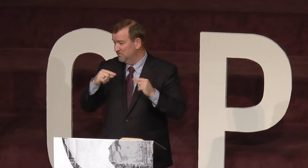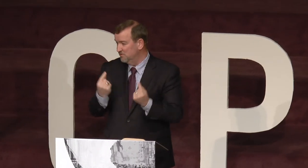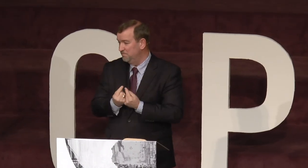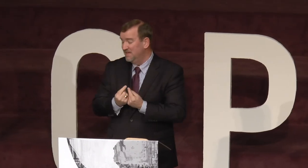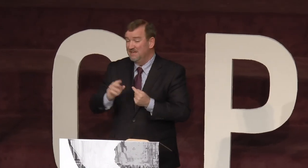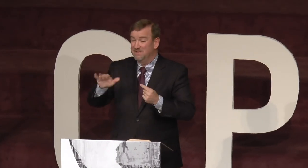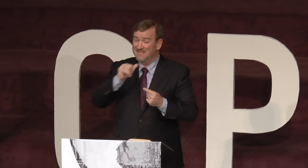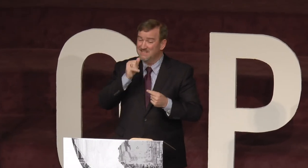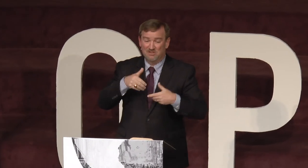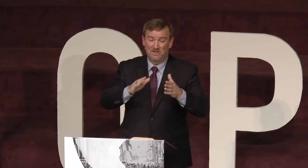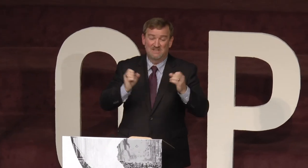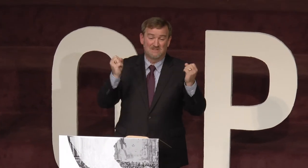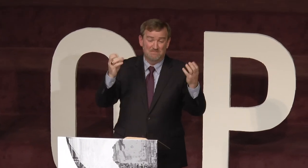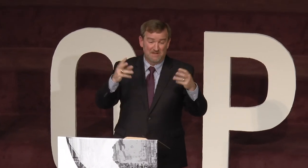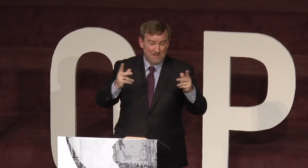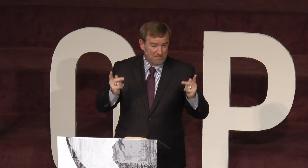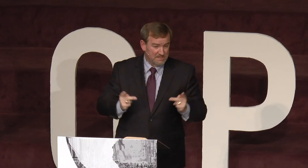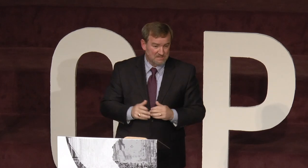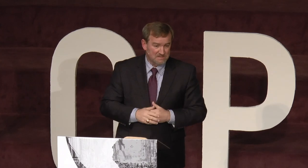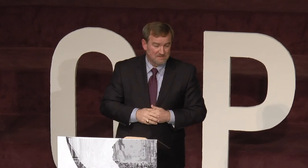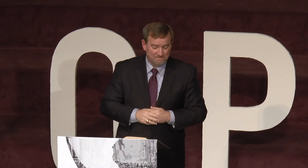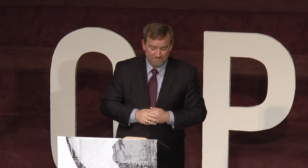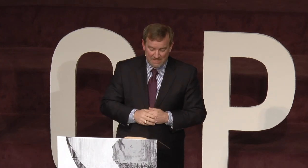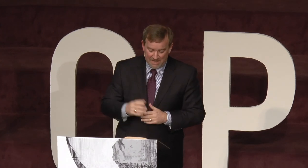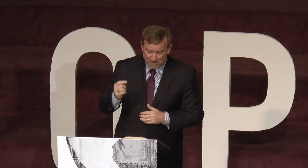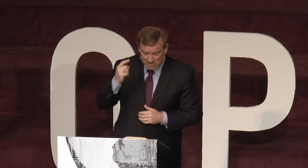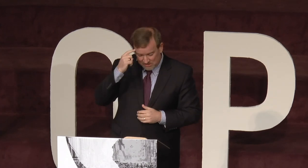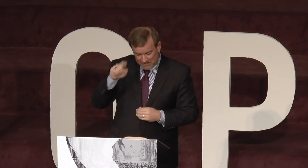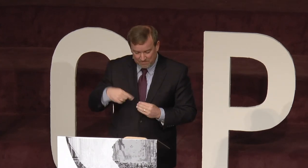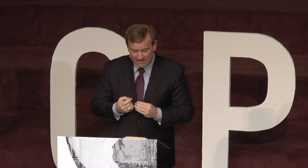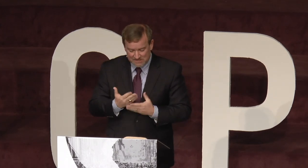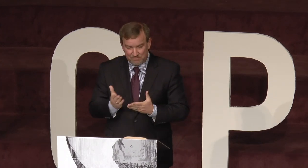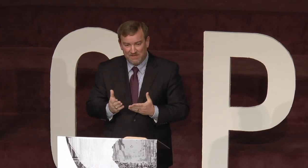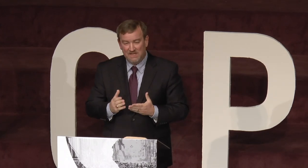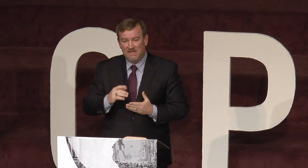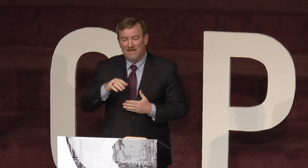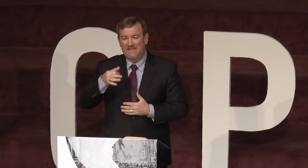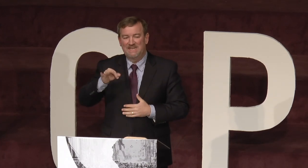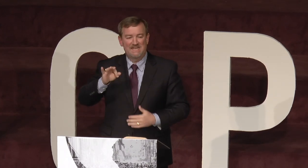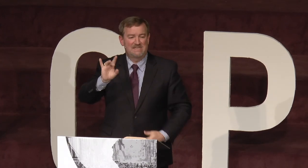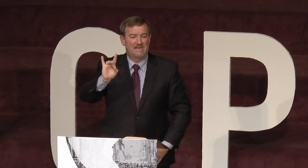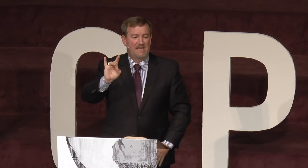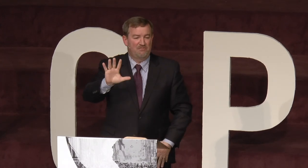group. But that's not the way it is in many, many places. And I want you to think about something. In 1985,